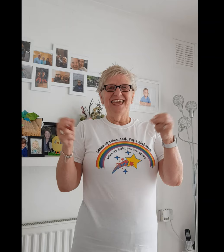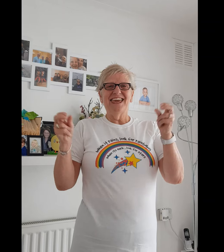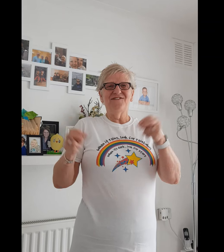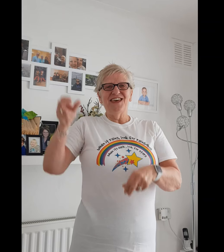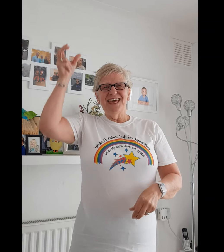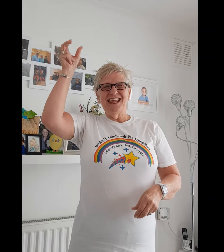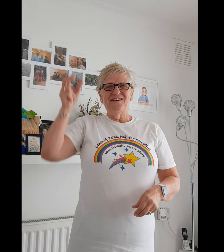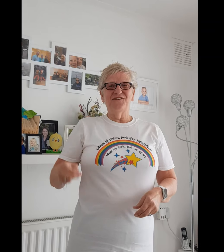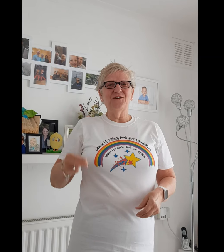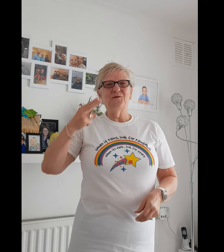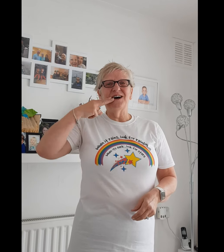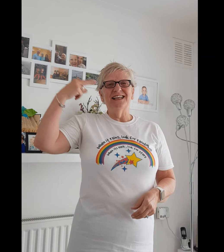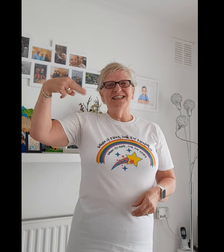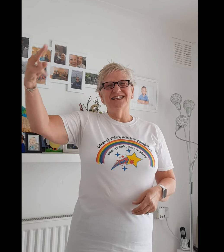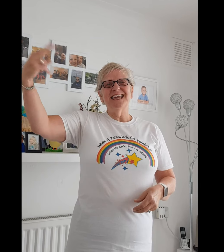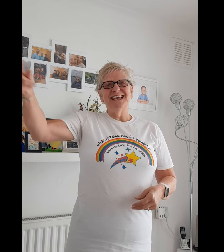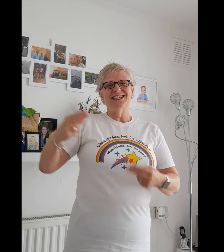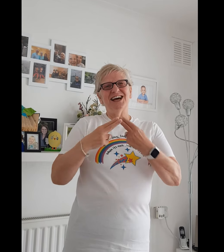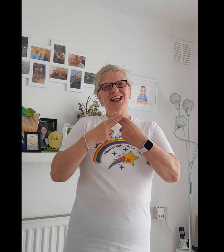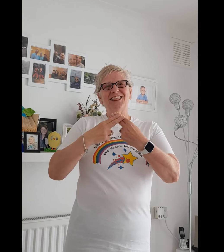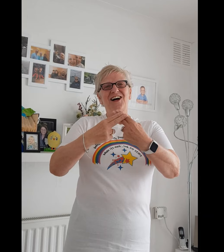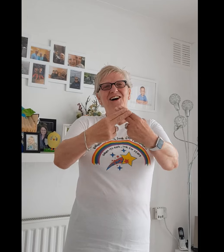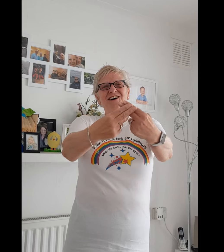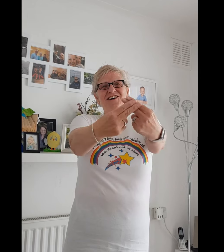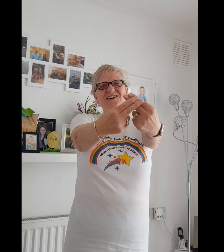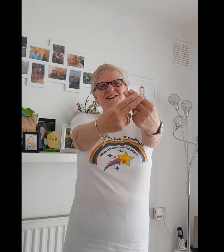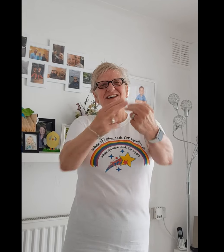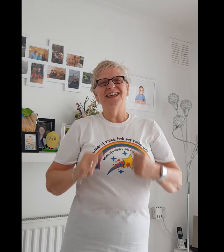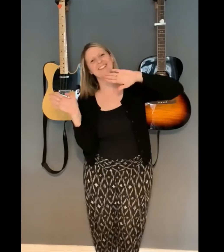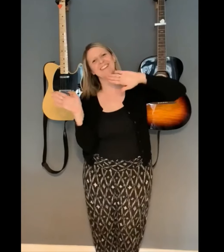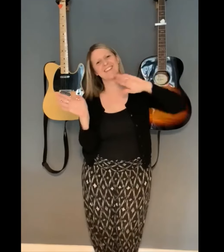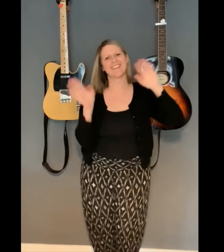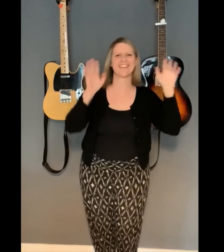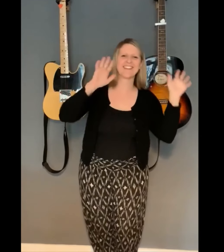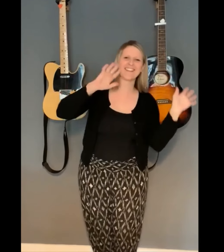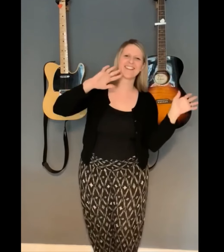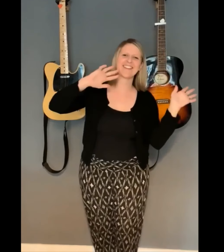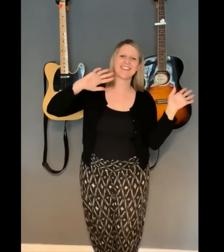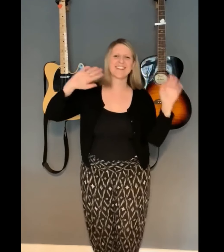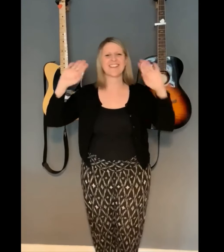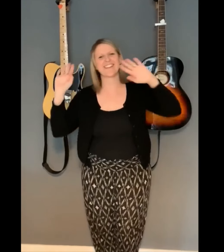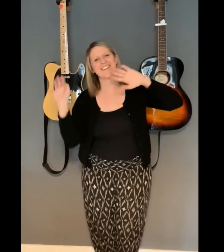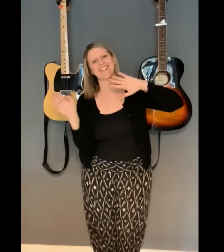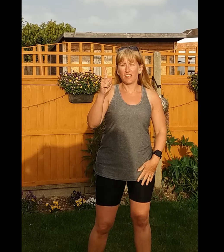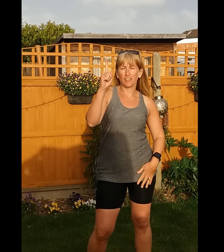Even if nobody else sings alone Even